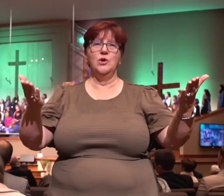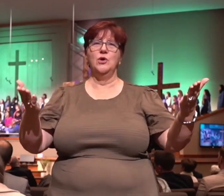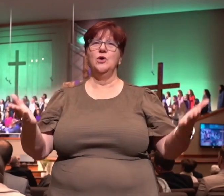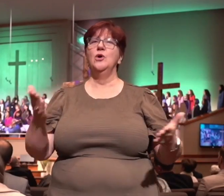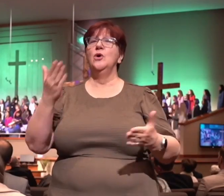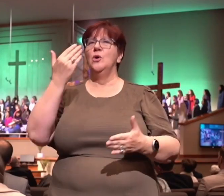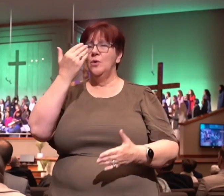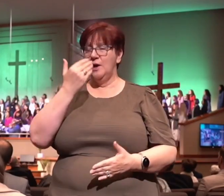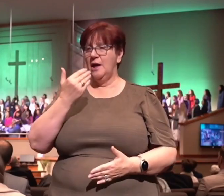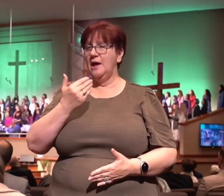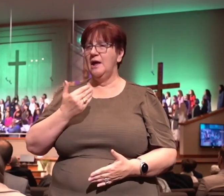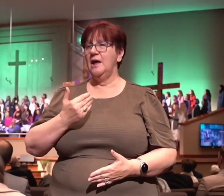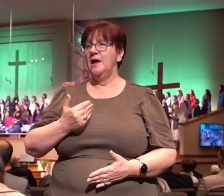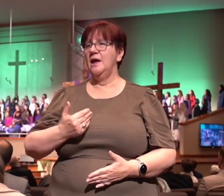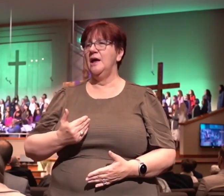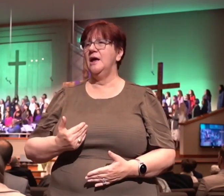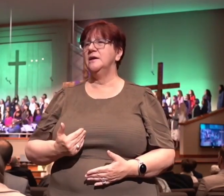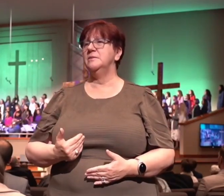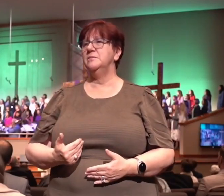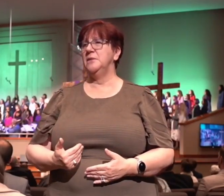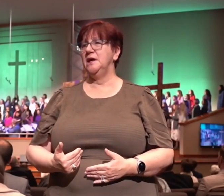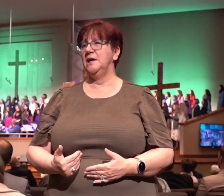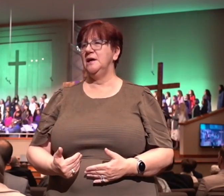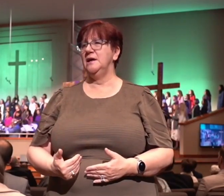and me,